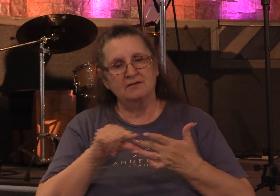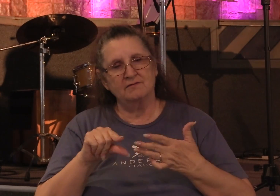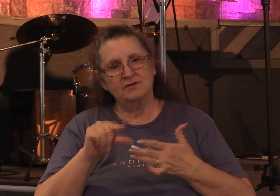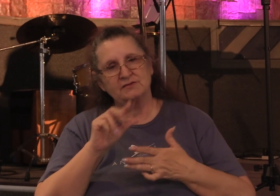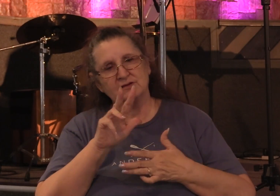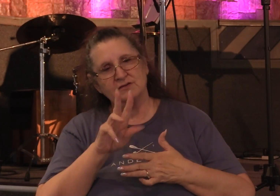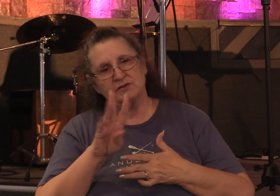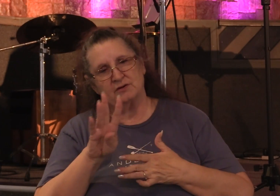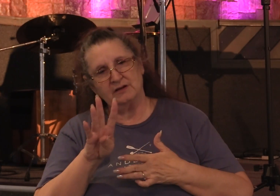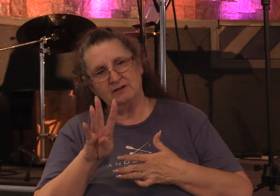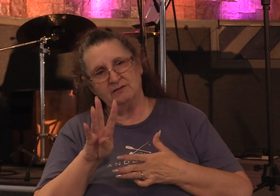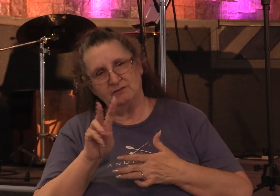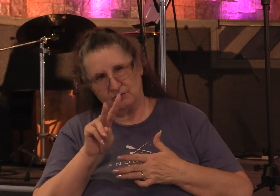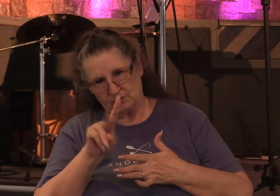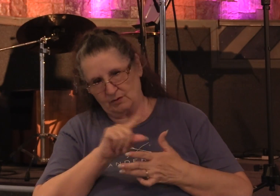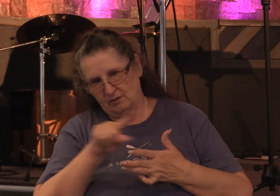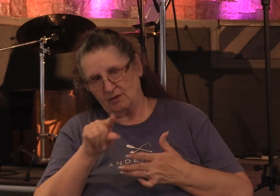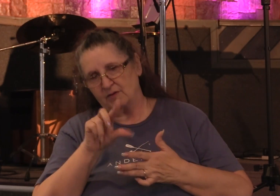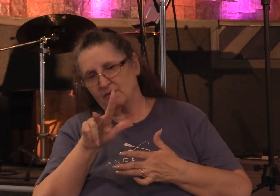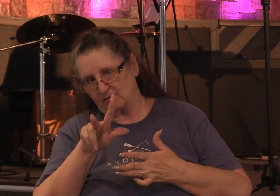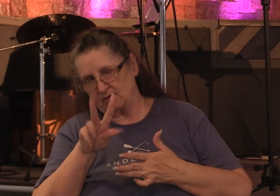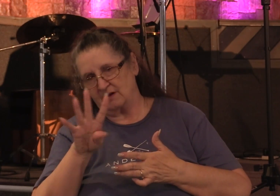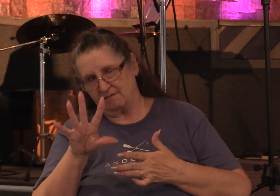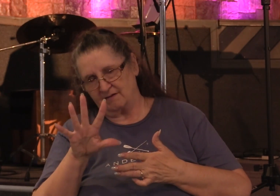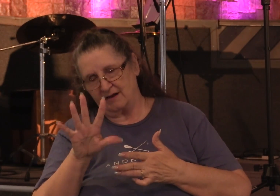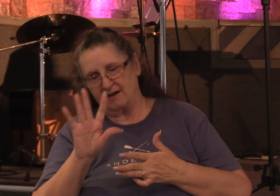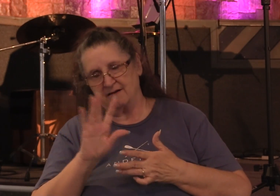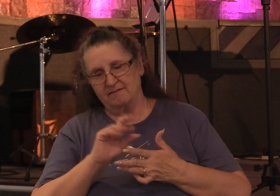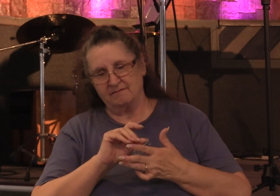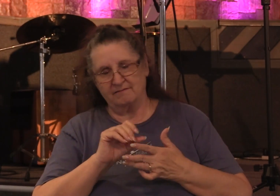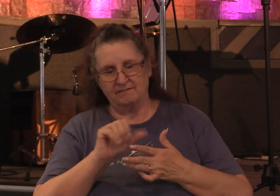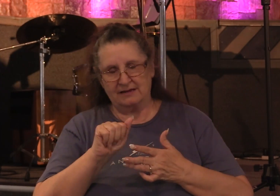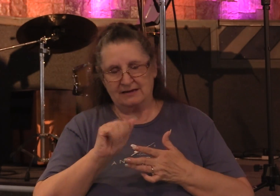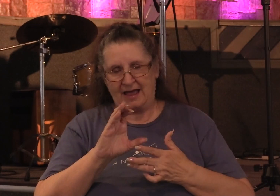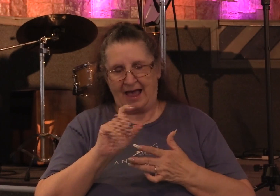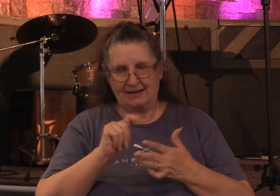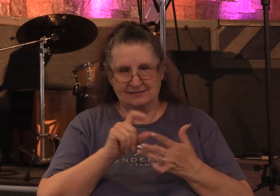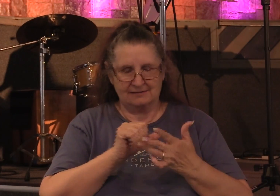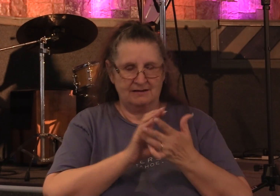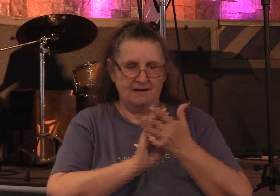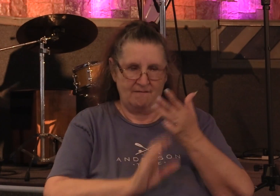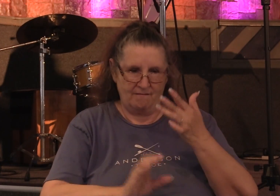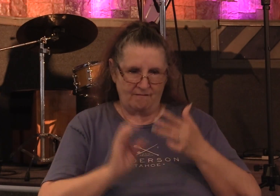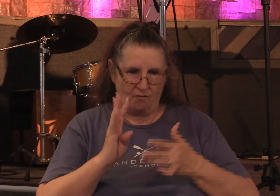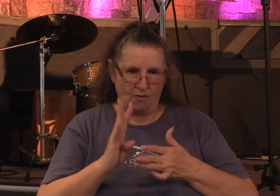35 of our text. We see love for one another being demonstrated.